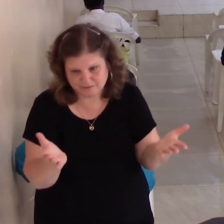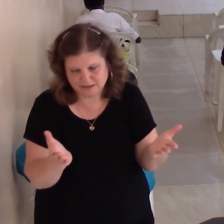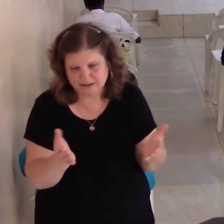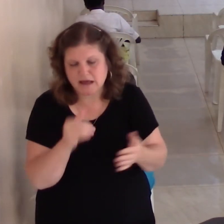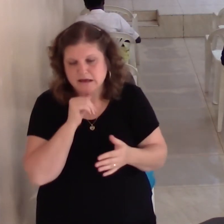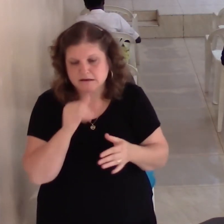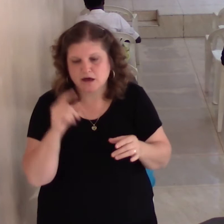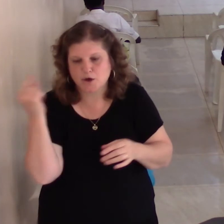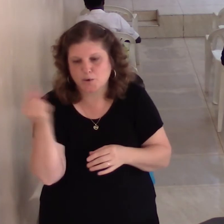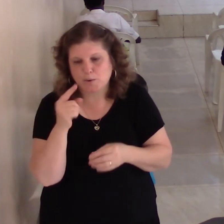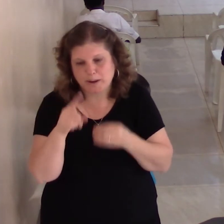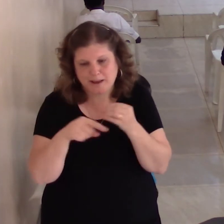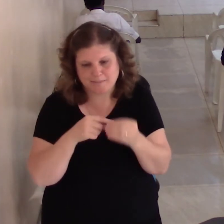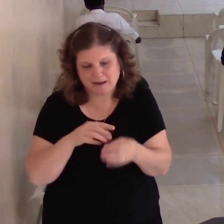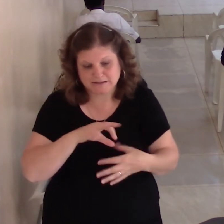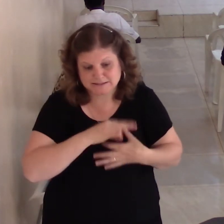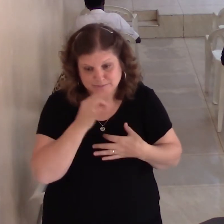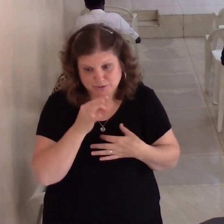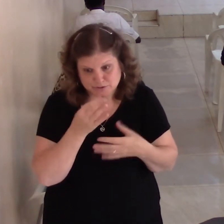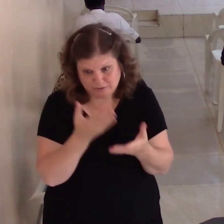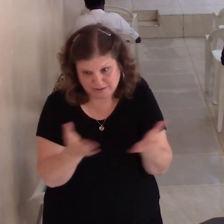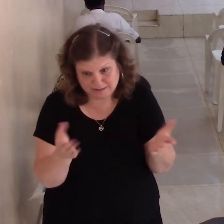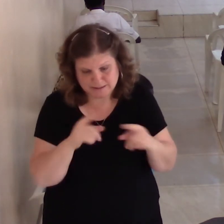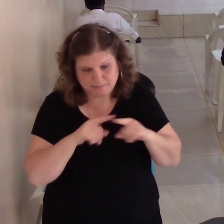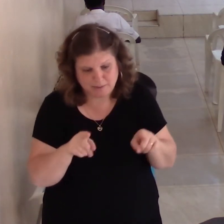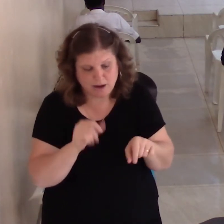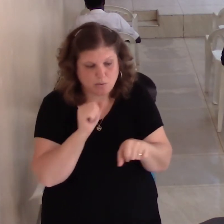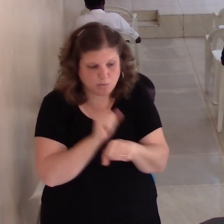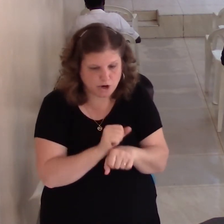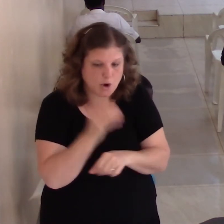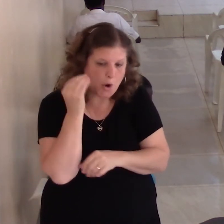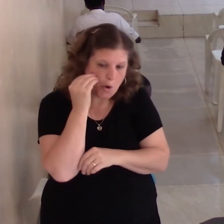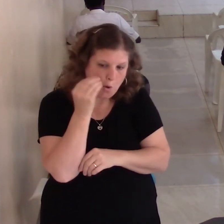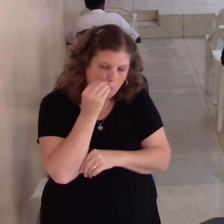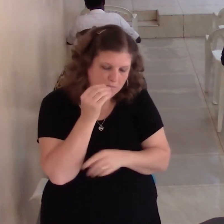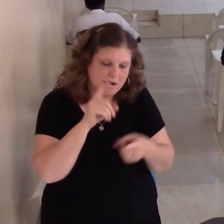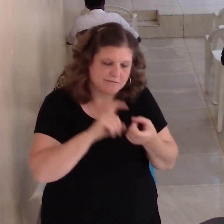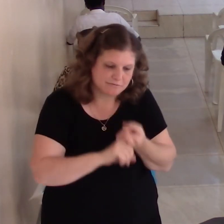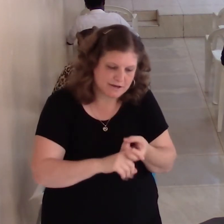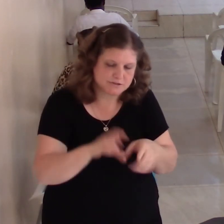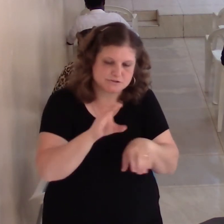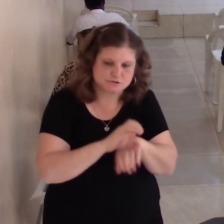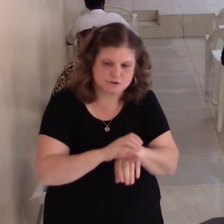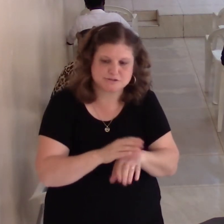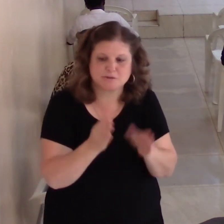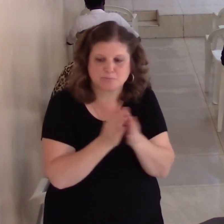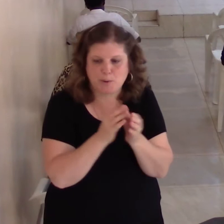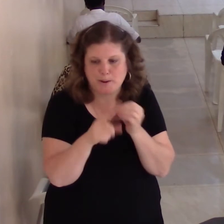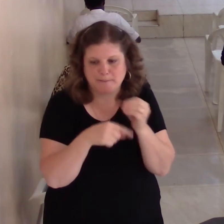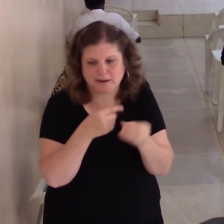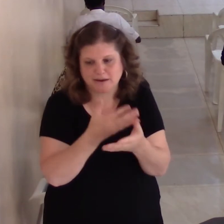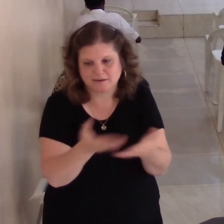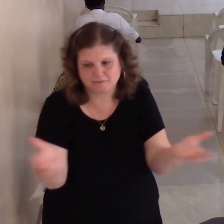Work, home, friends, church, everything to go to God in prayer.